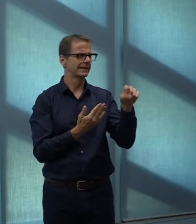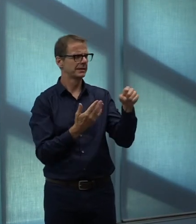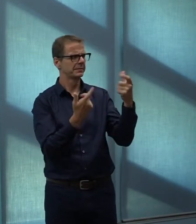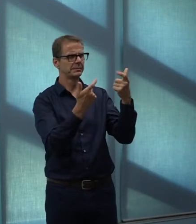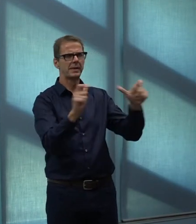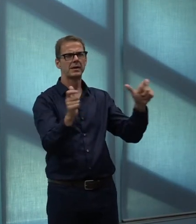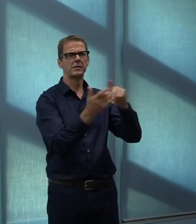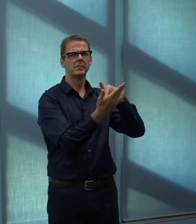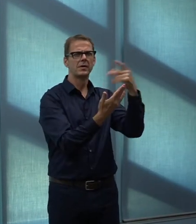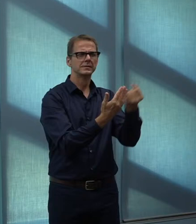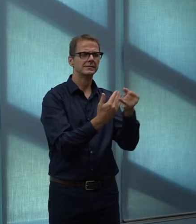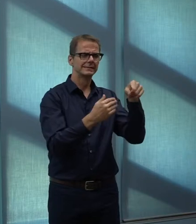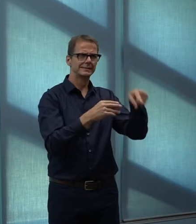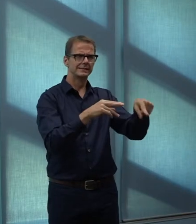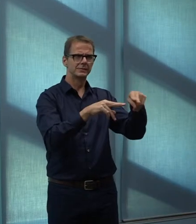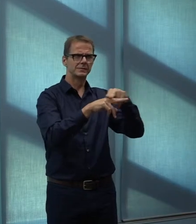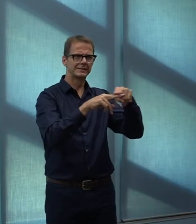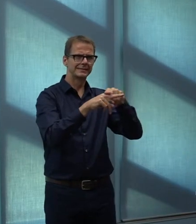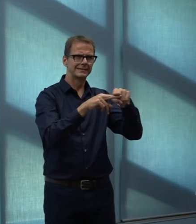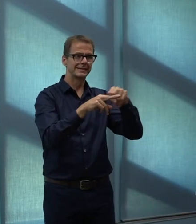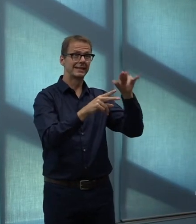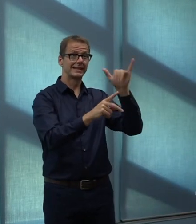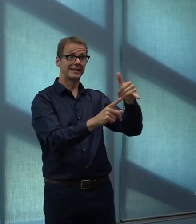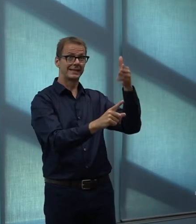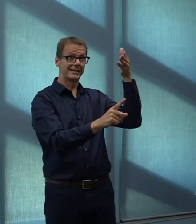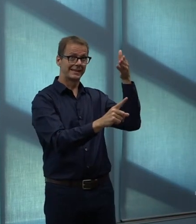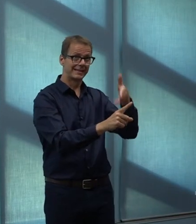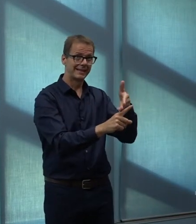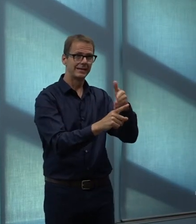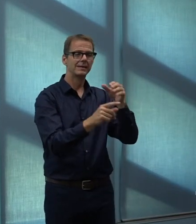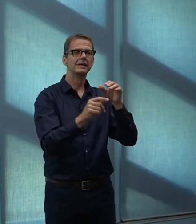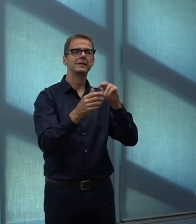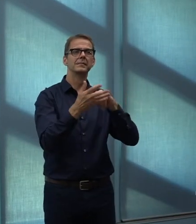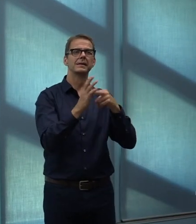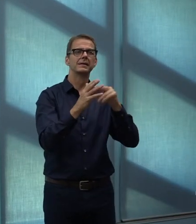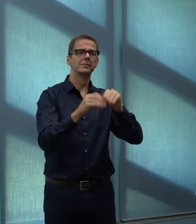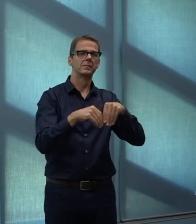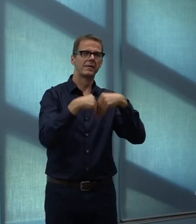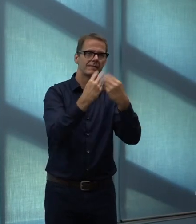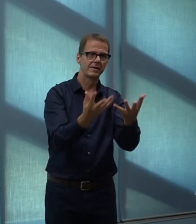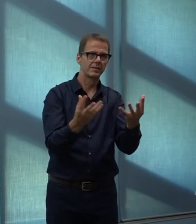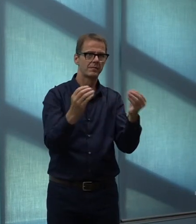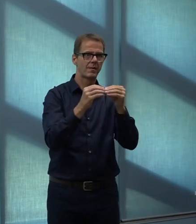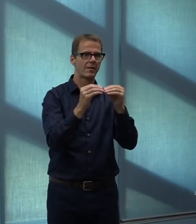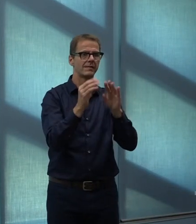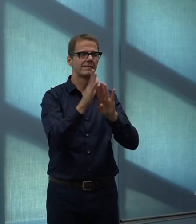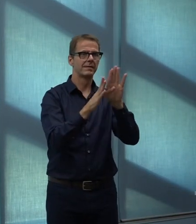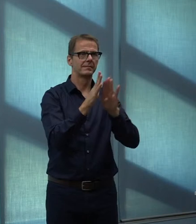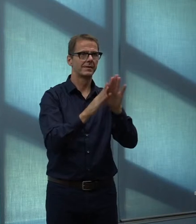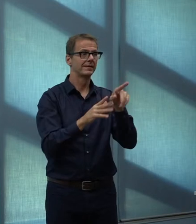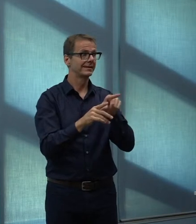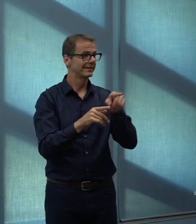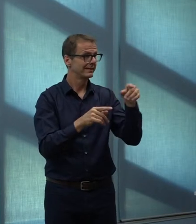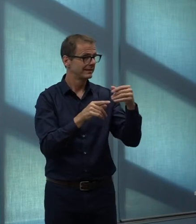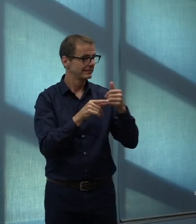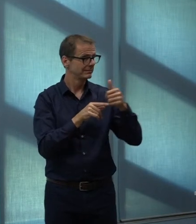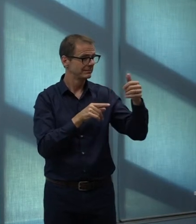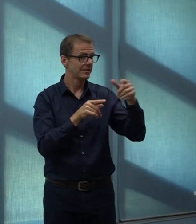the regulatory framework, right, could be even more significant from an economic development and job creation point of view,